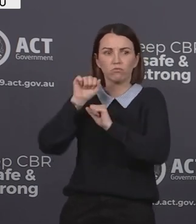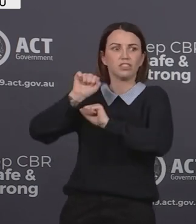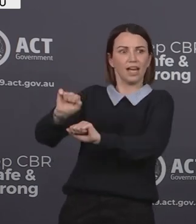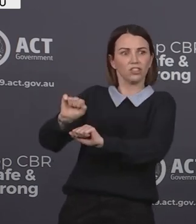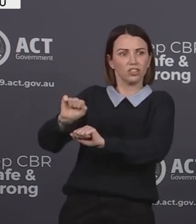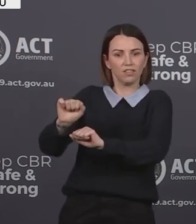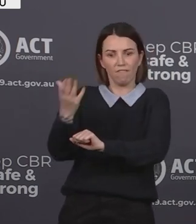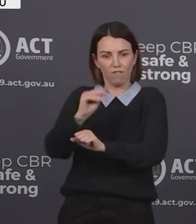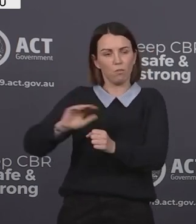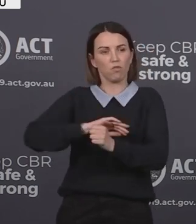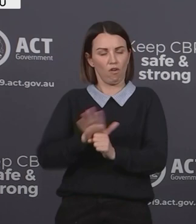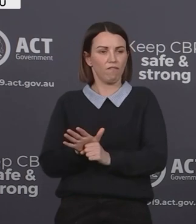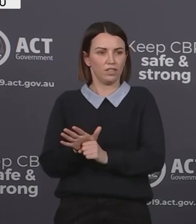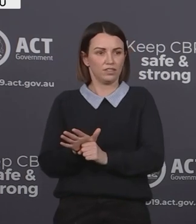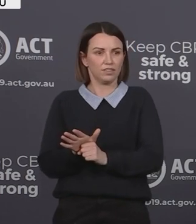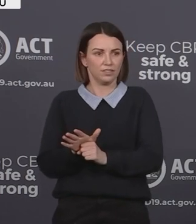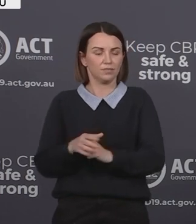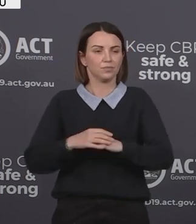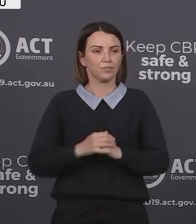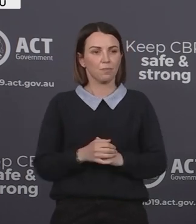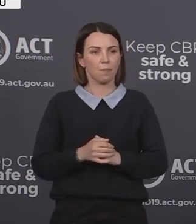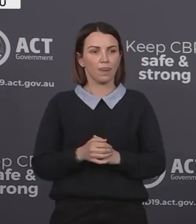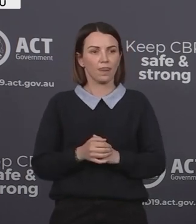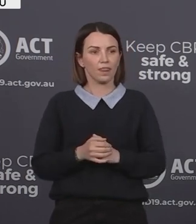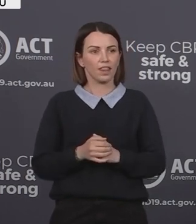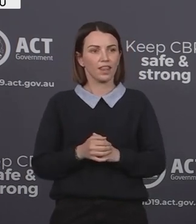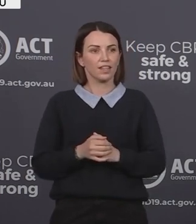possible level of protection against COVID-19.